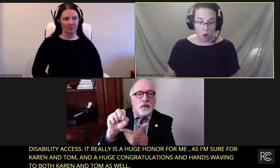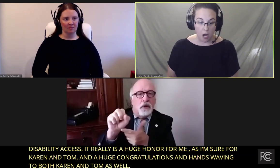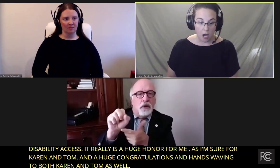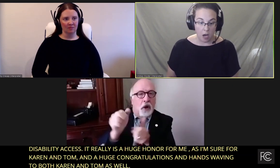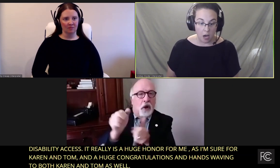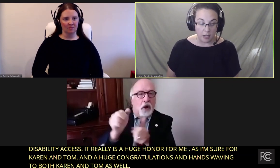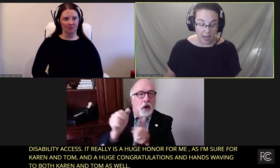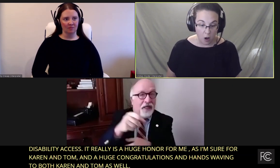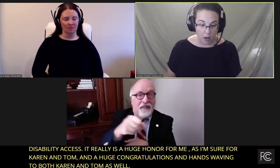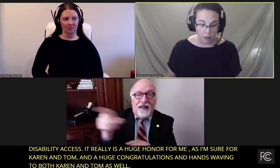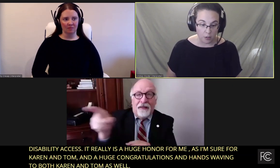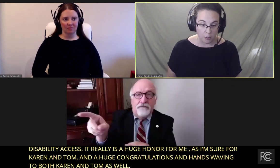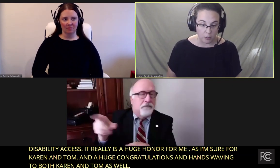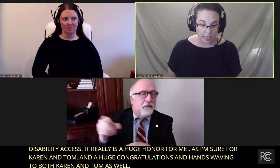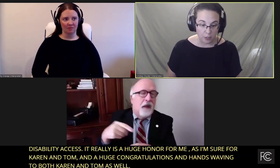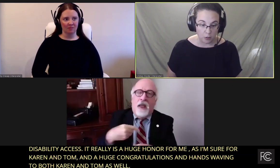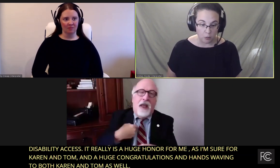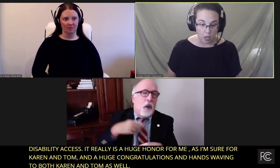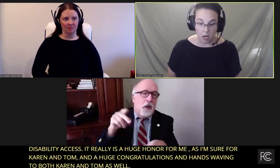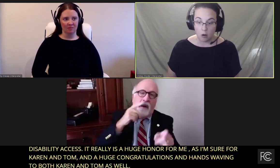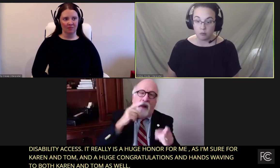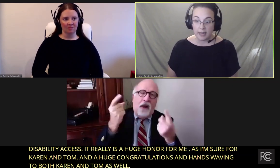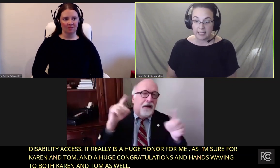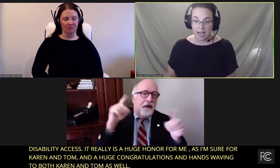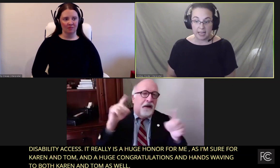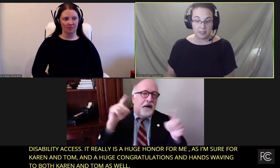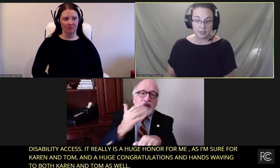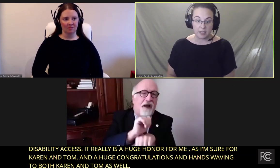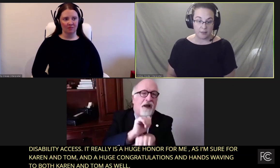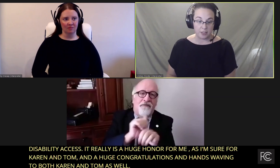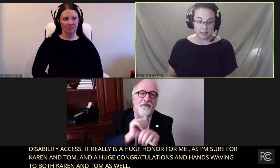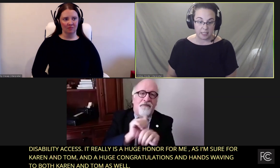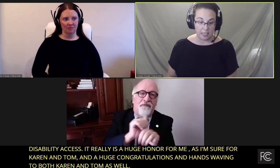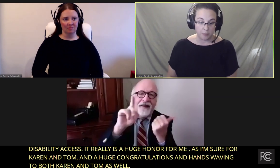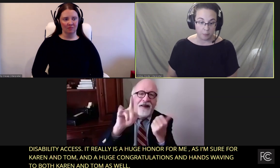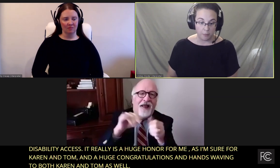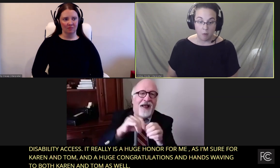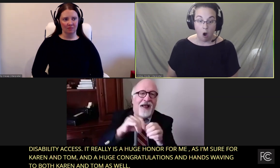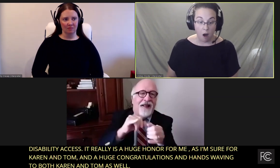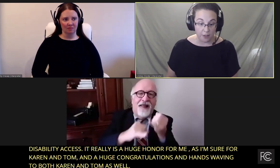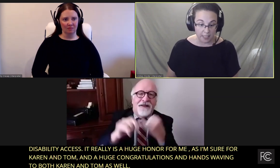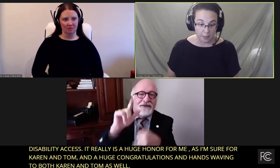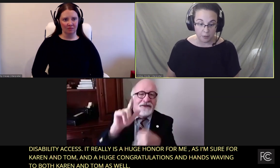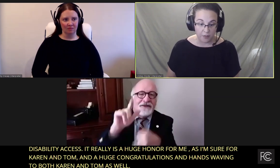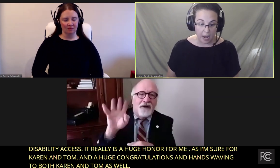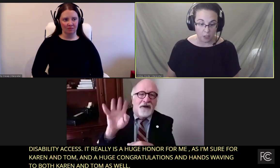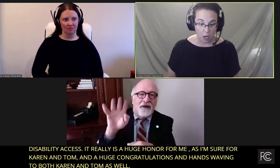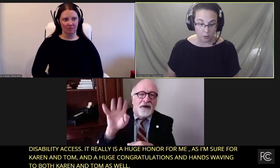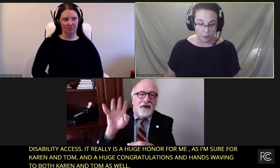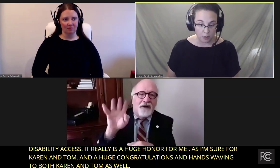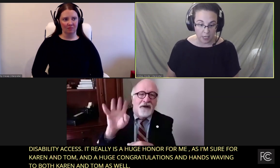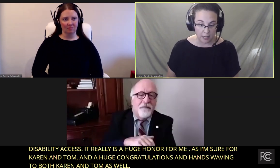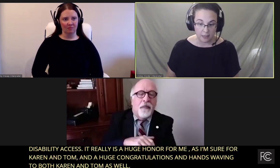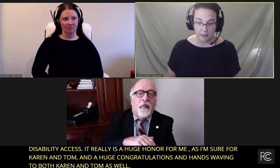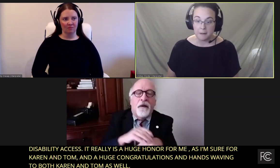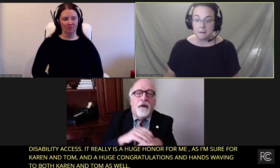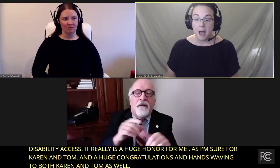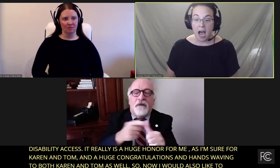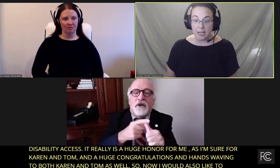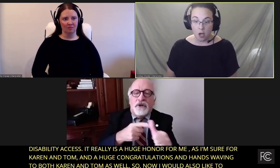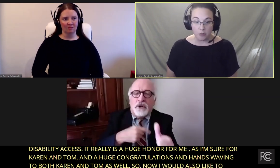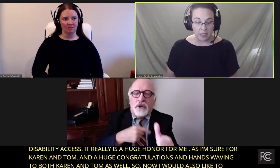So now I would also like to recognize the FCC's office's profound contribution.